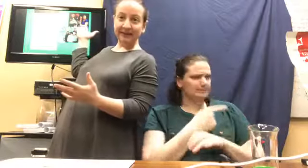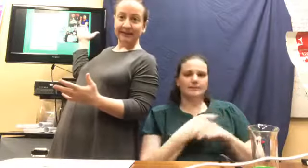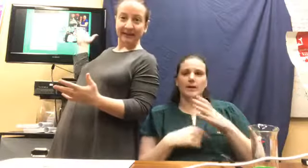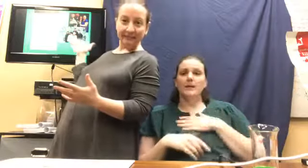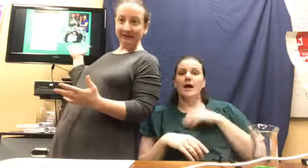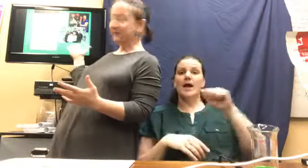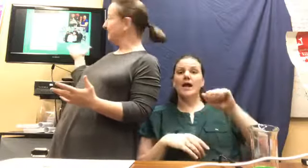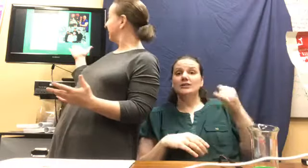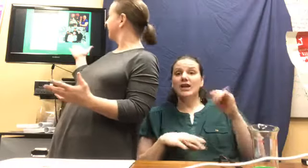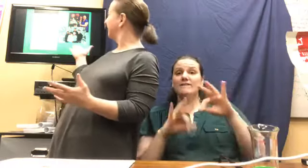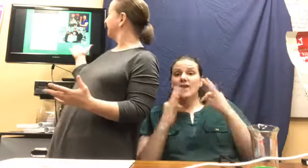and my family.